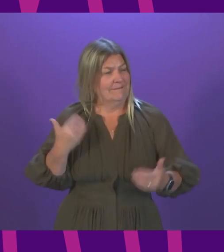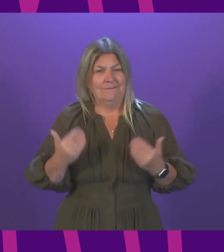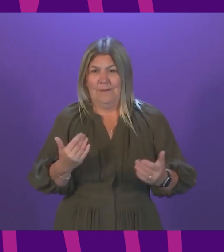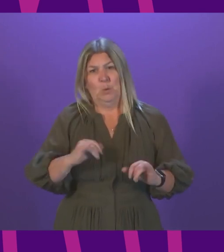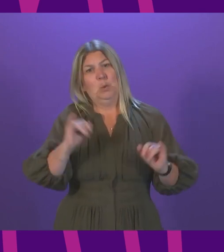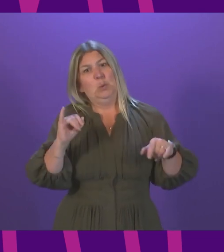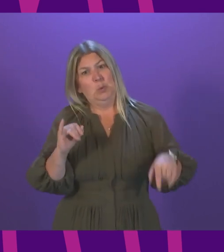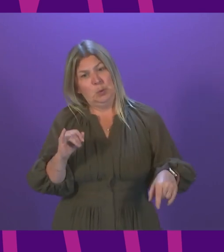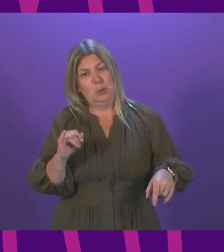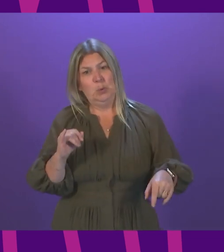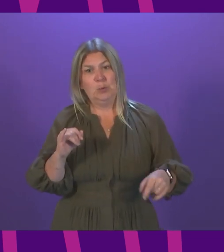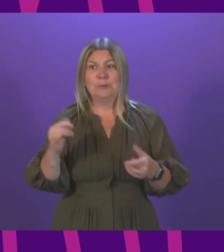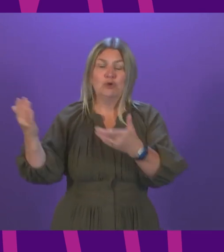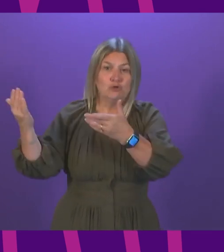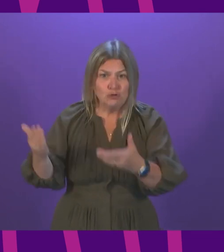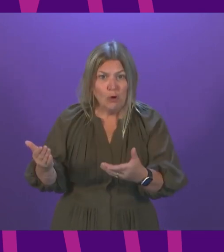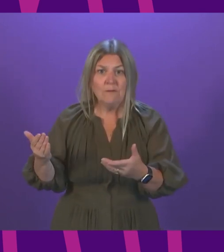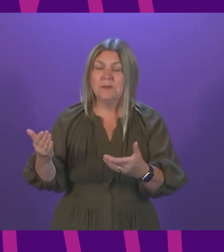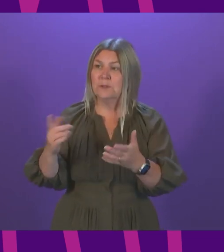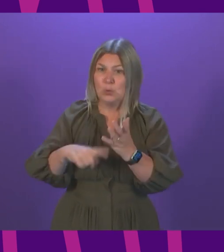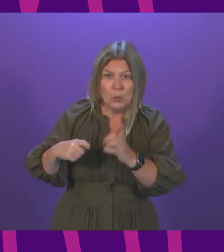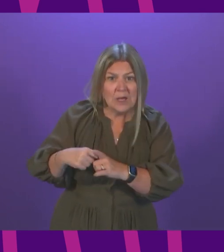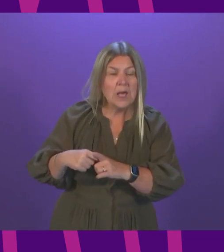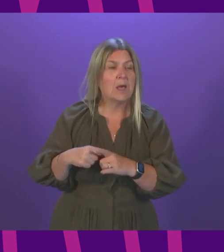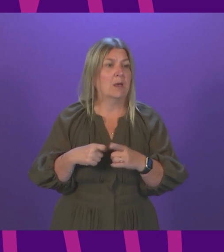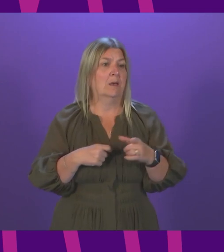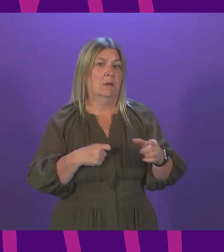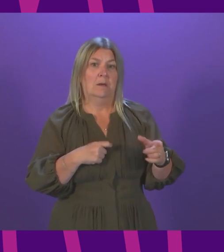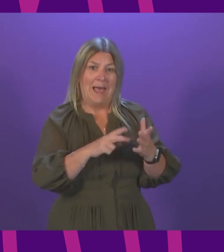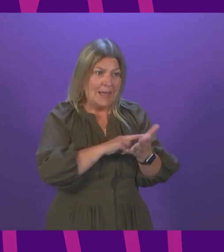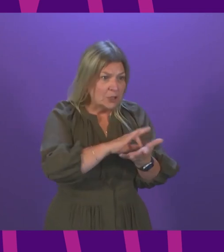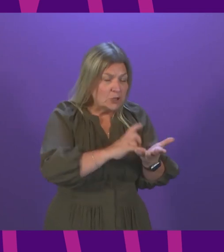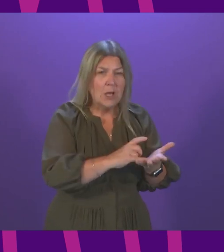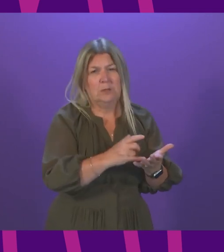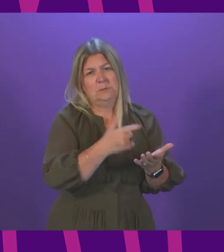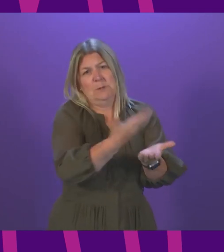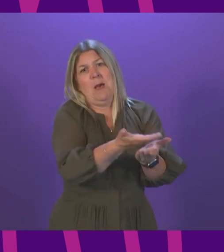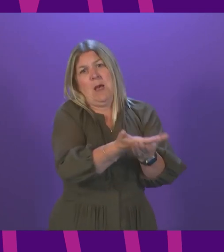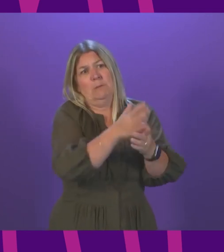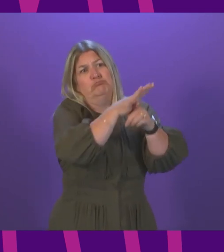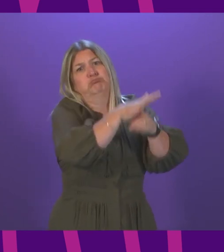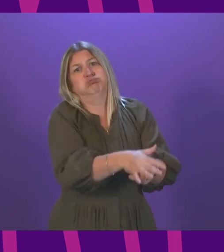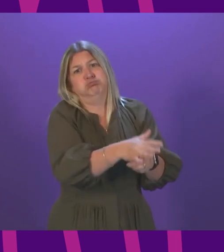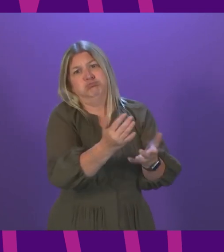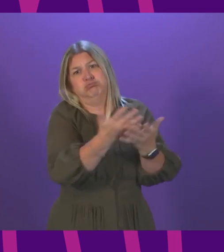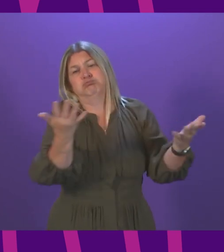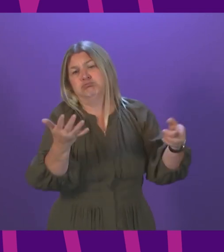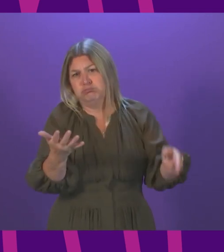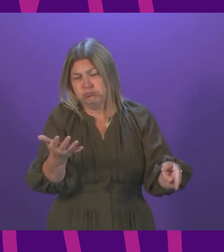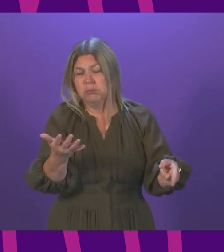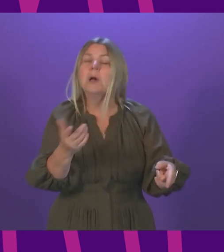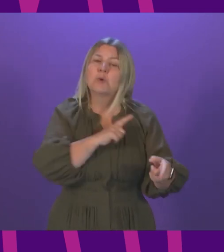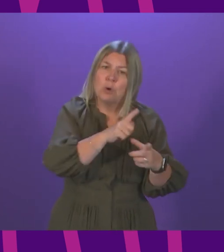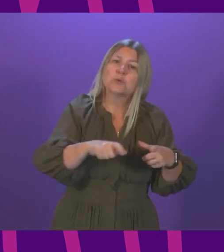the UK, as well as the wider NHS, are experiencing unprecedented demand, largely because of COVID, but also due to a